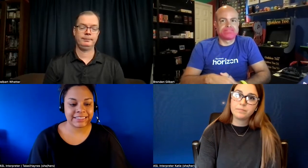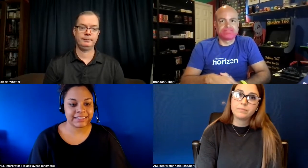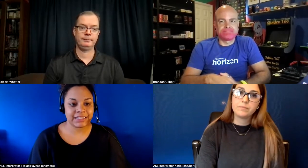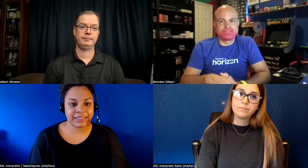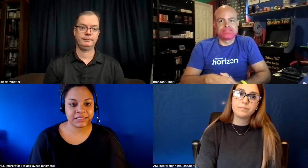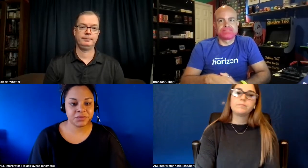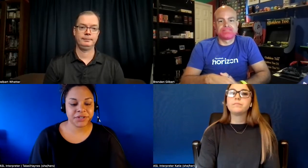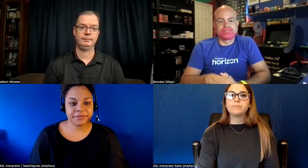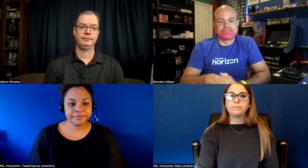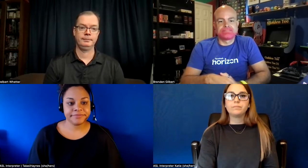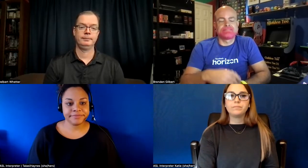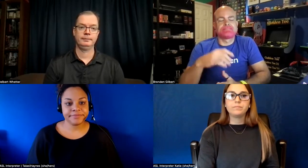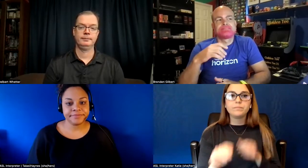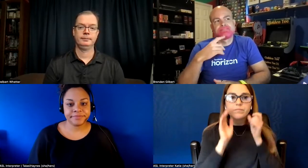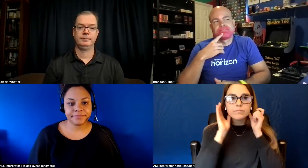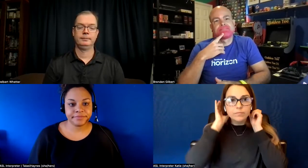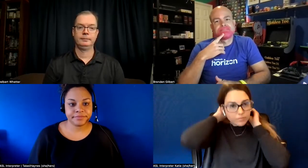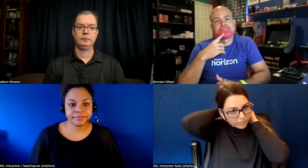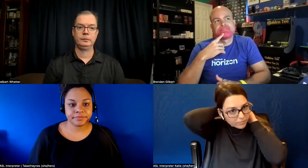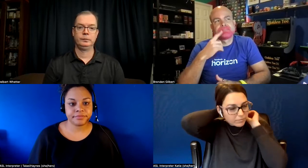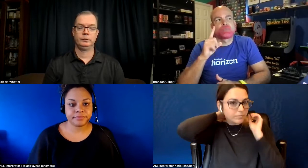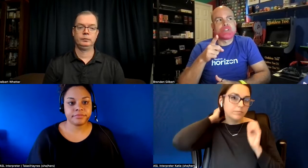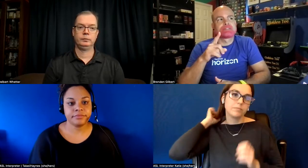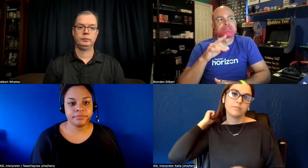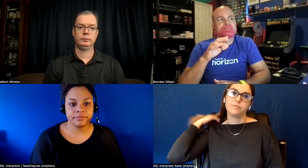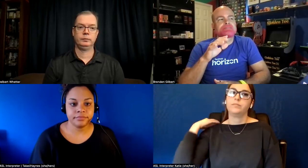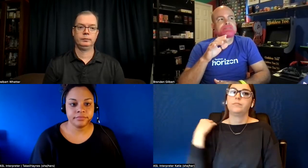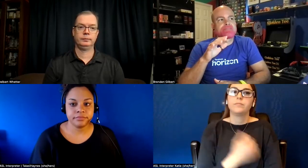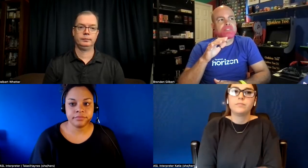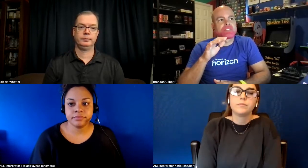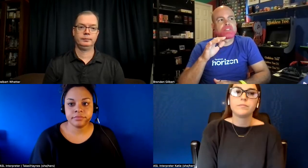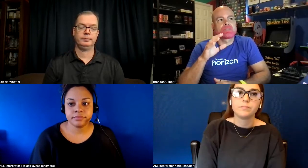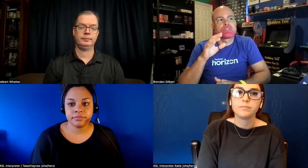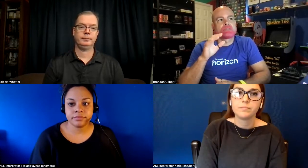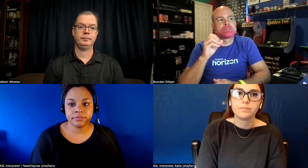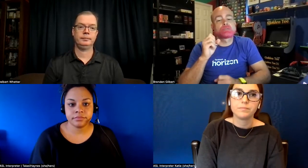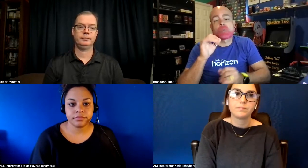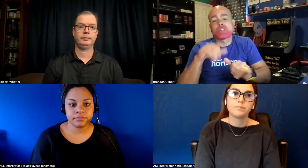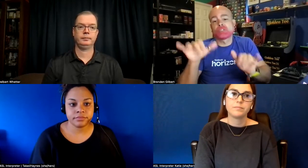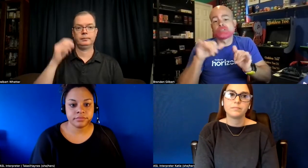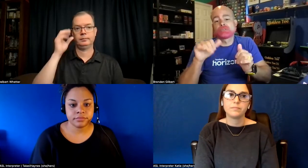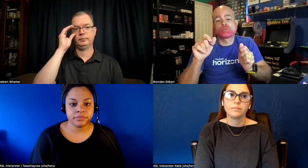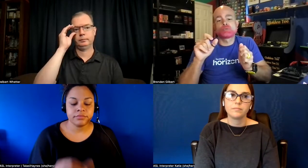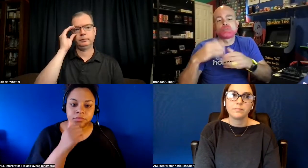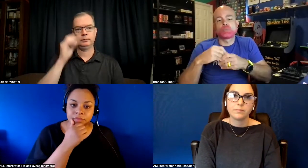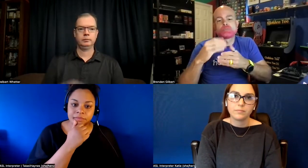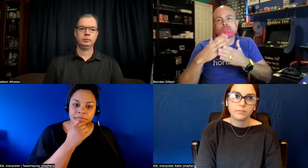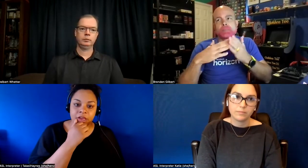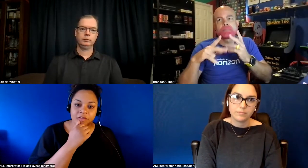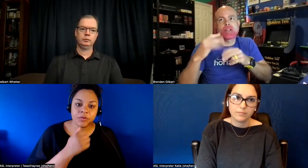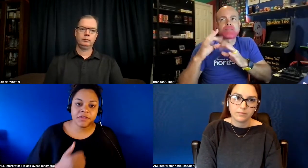that would be use those so use those yeah so a